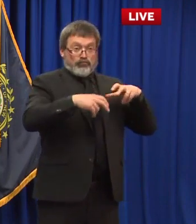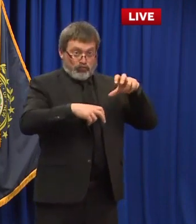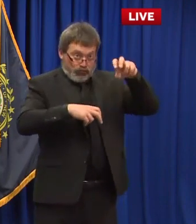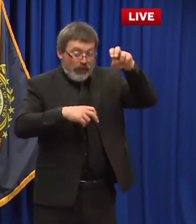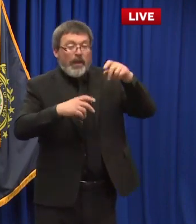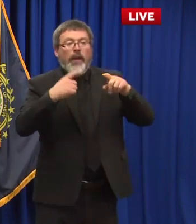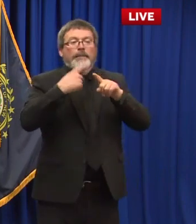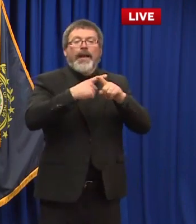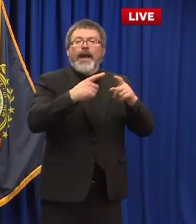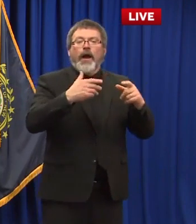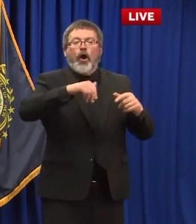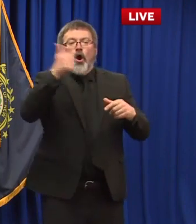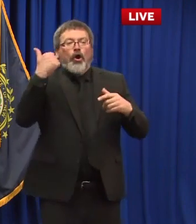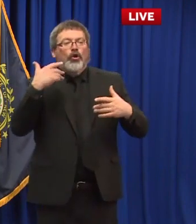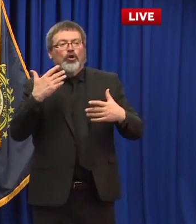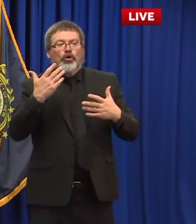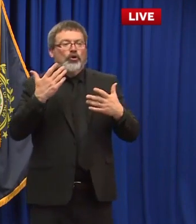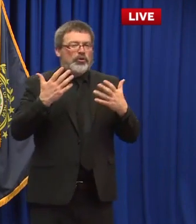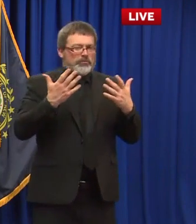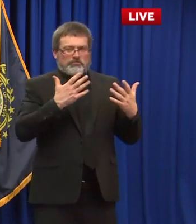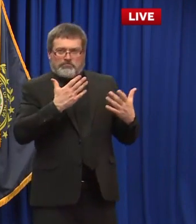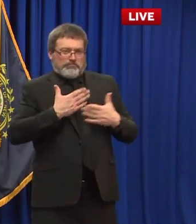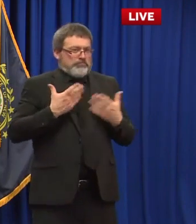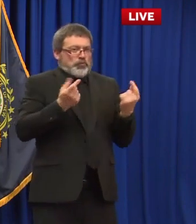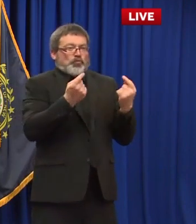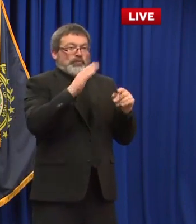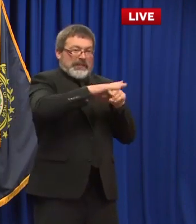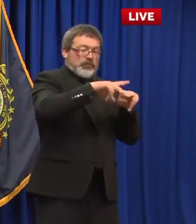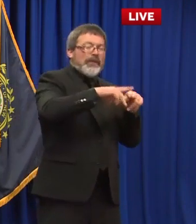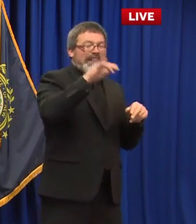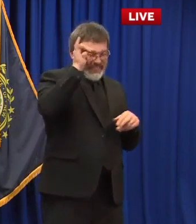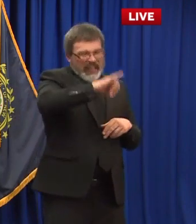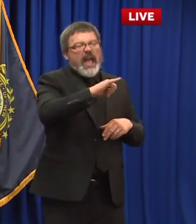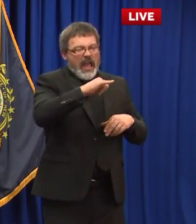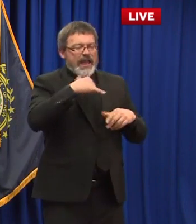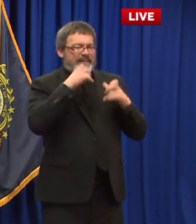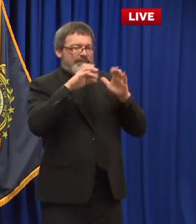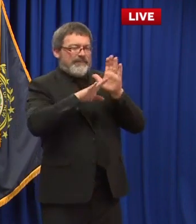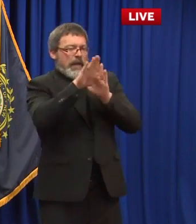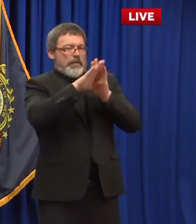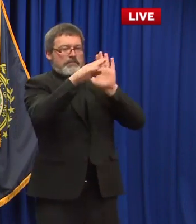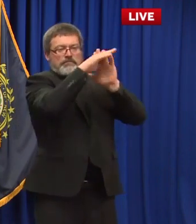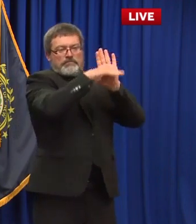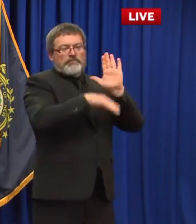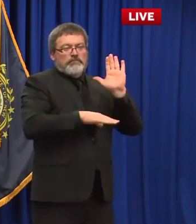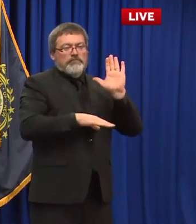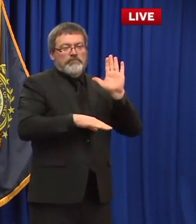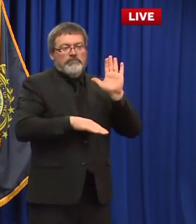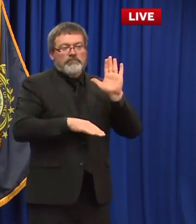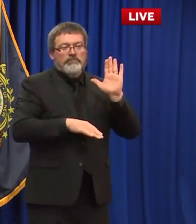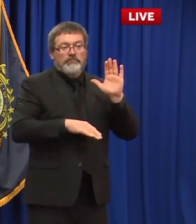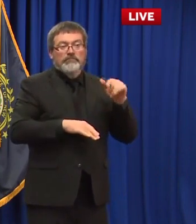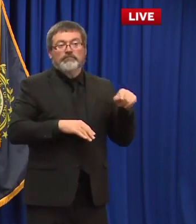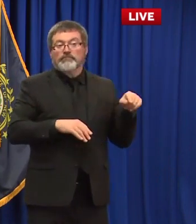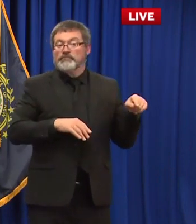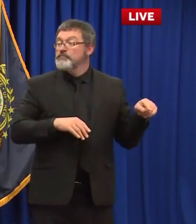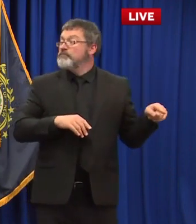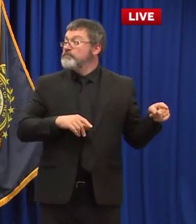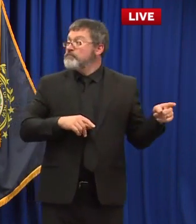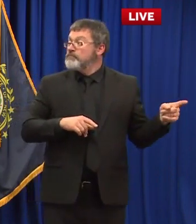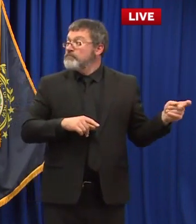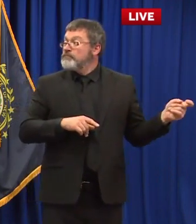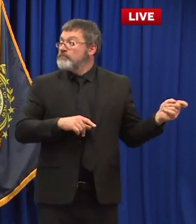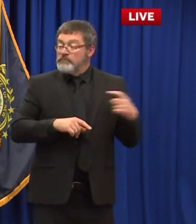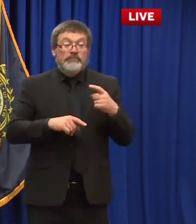some guidance for them and then of course is the amusement parks as you referenced uh storyland or the water parks uh speaking to